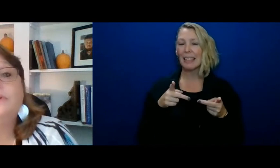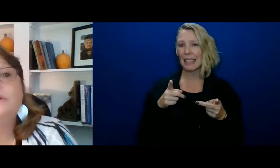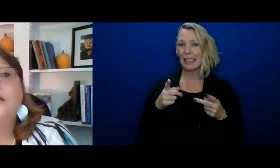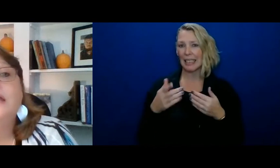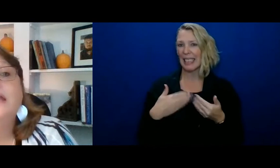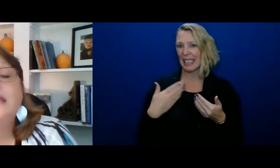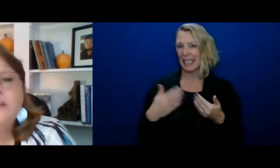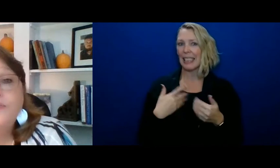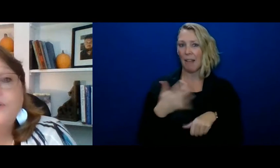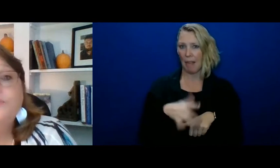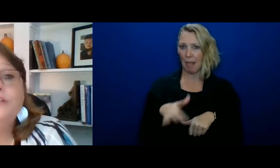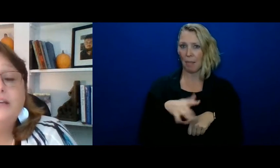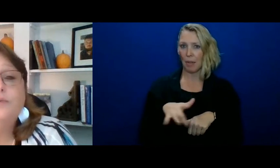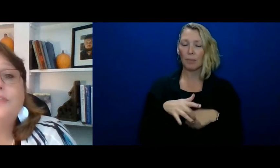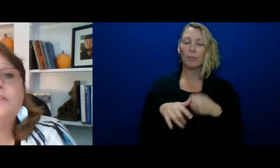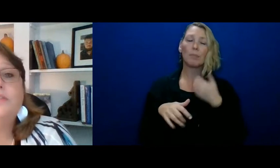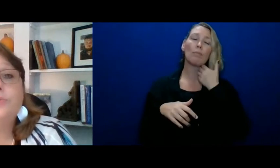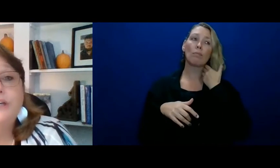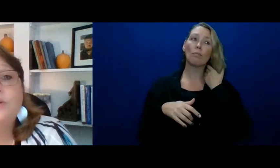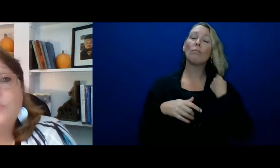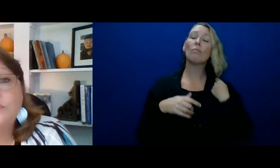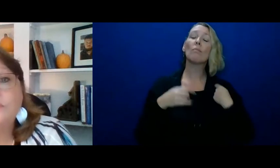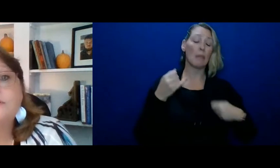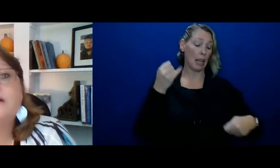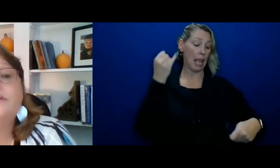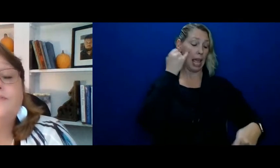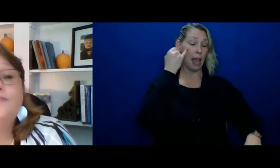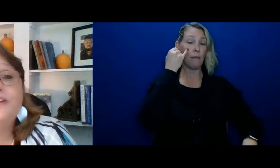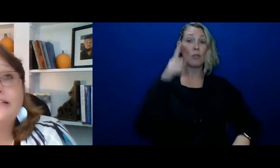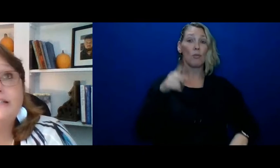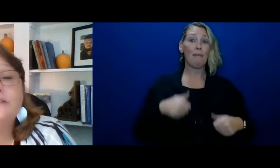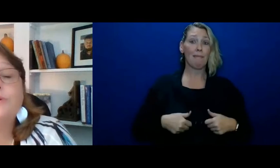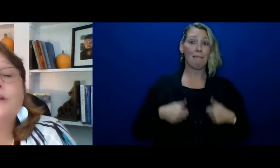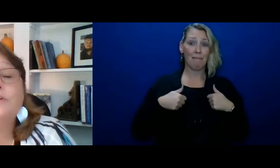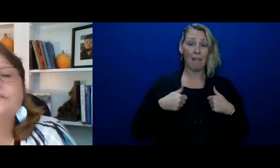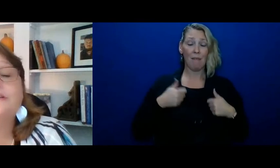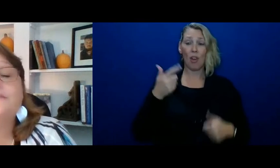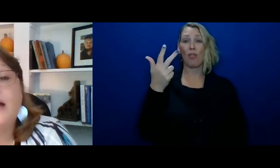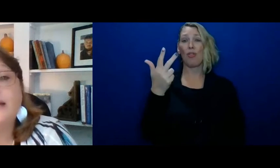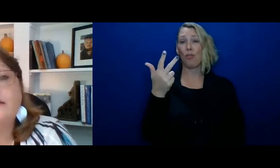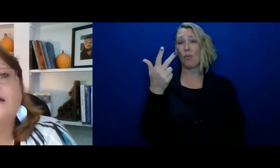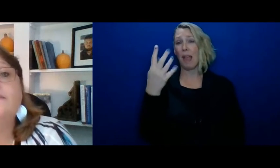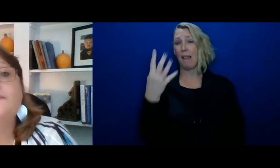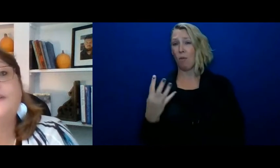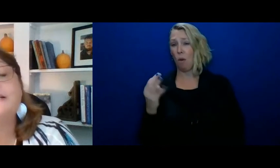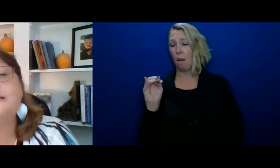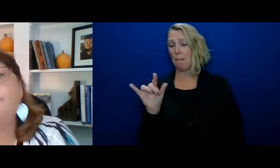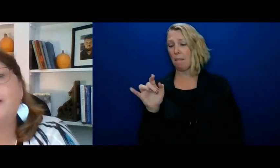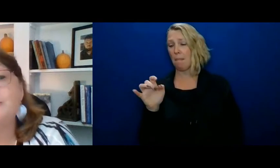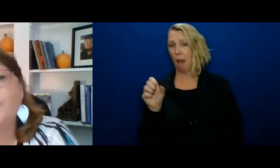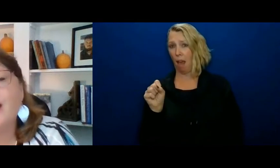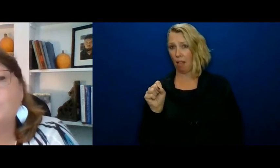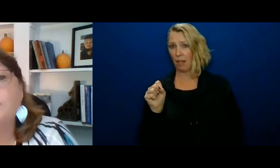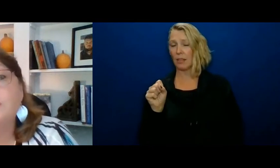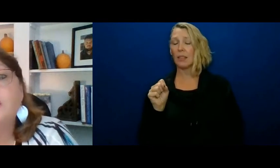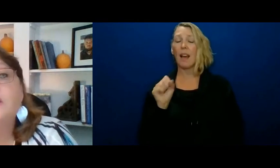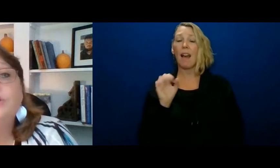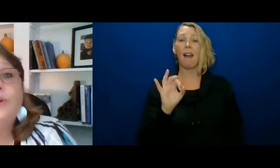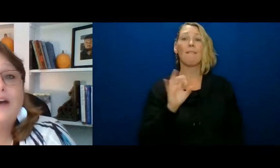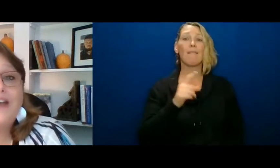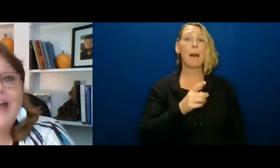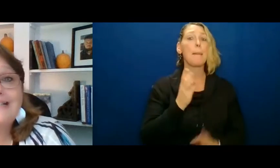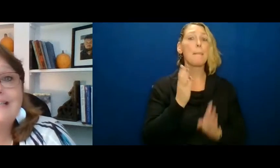available. If you live within three-quarters of a mile of a fixed bus route,